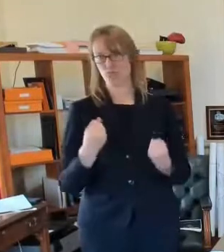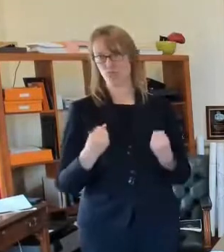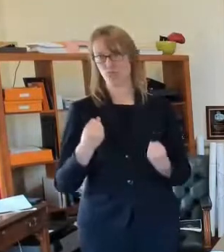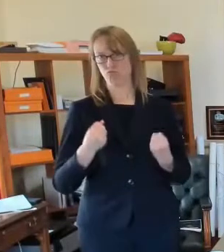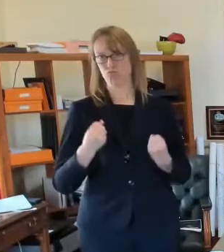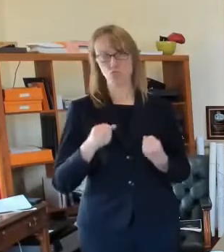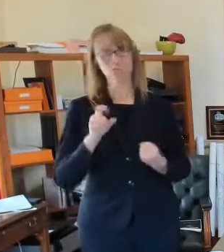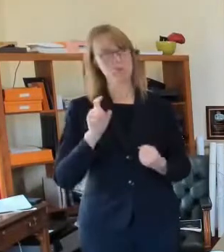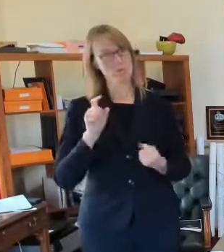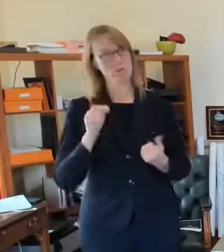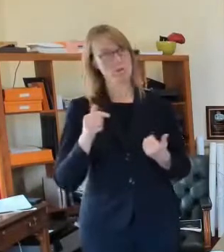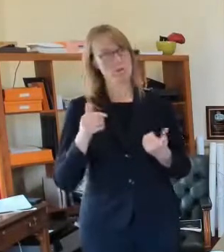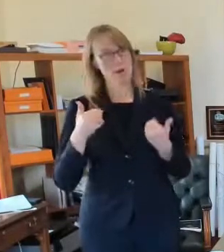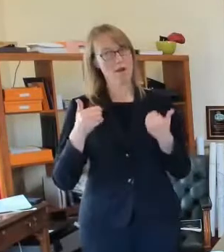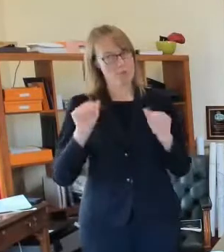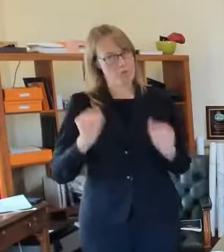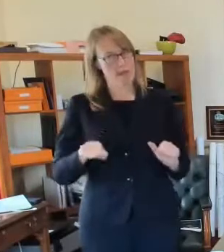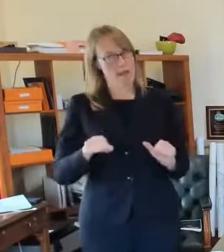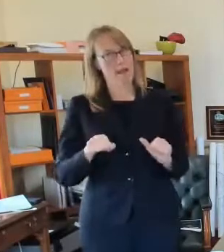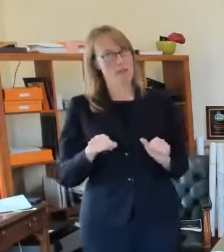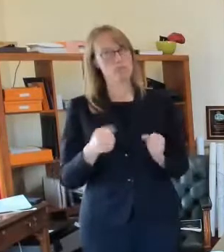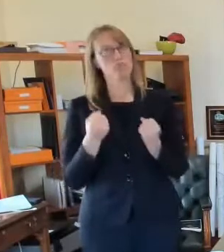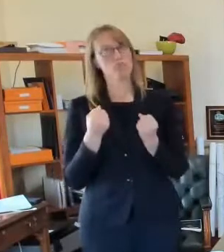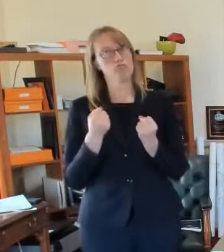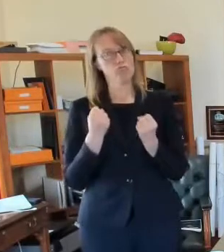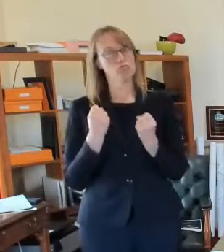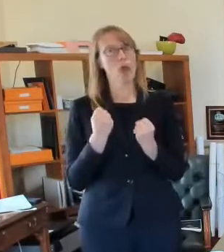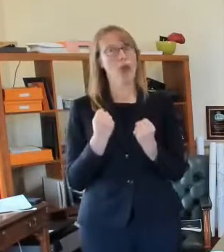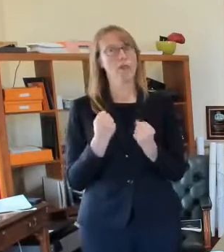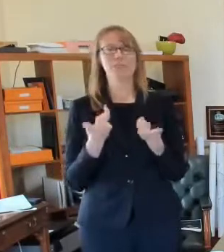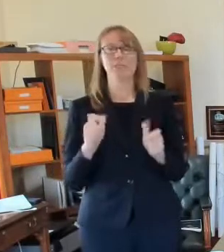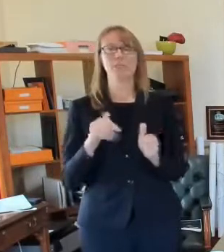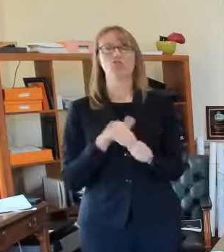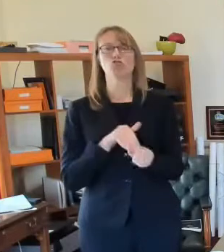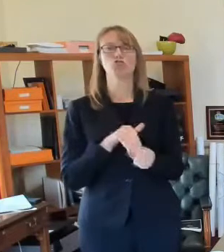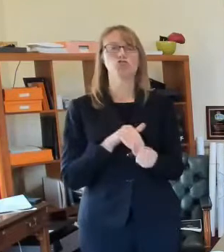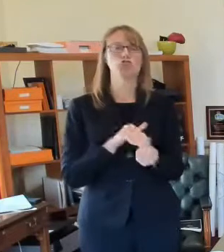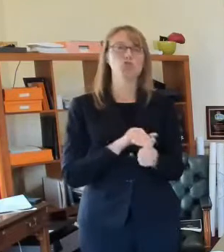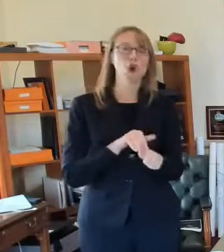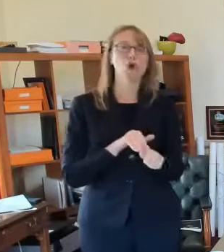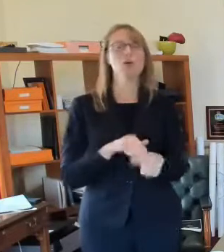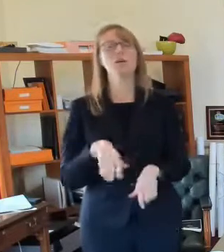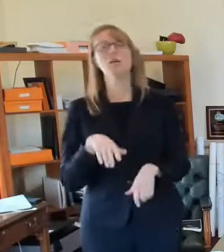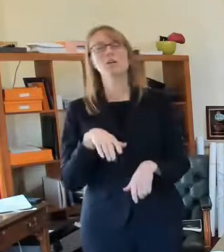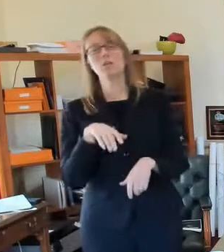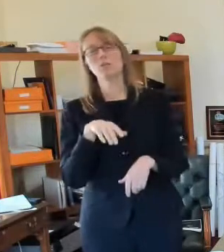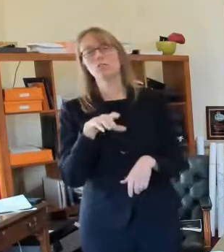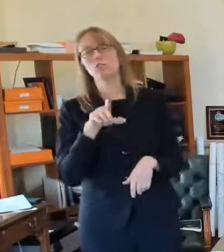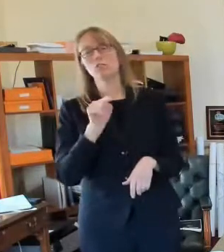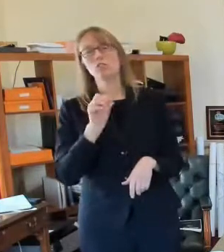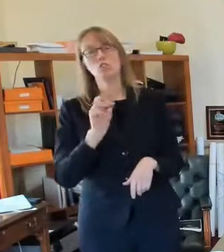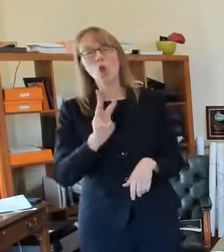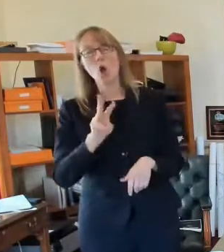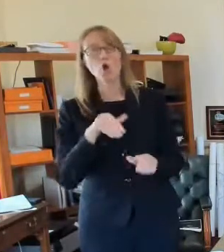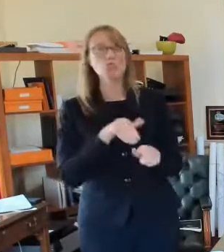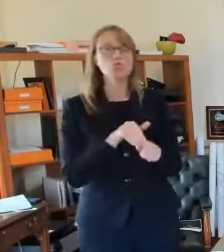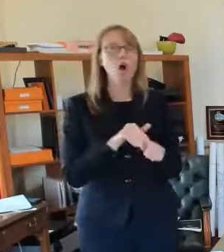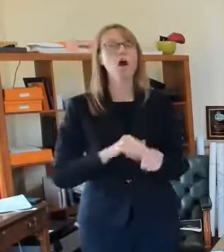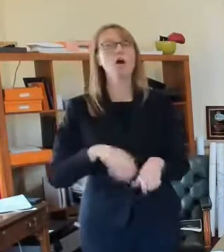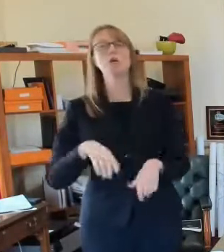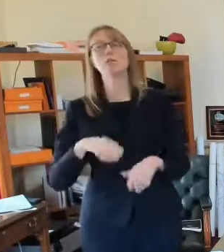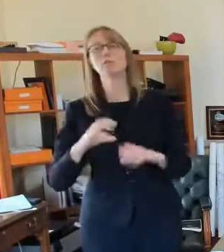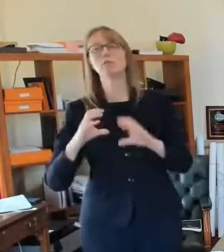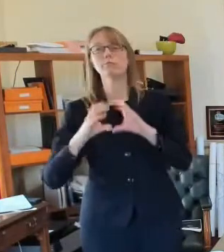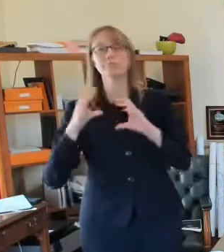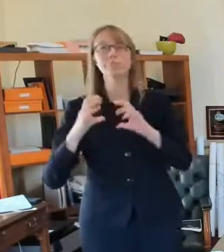generally could be refuse truck could be street department truck could be a tow truck um any number